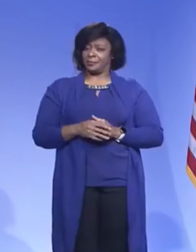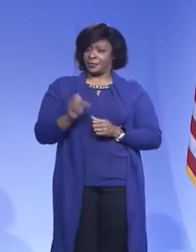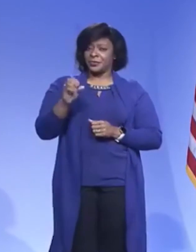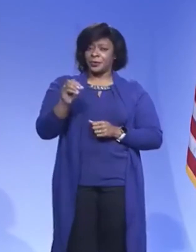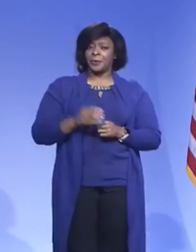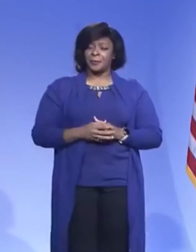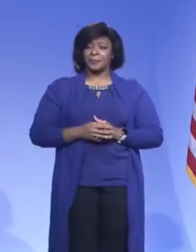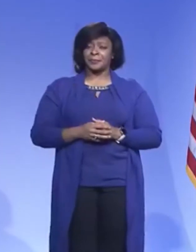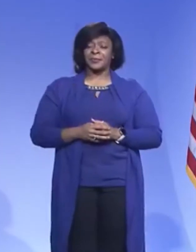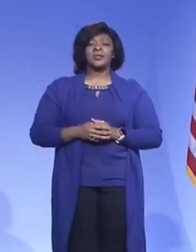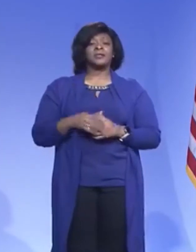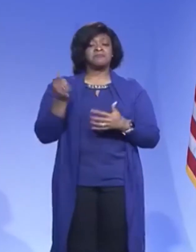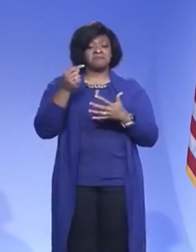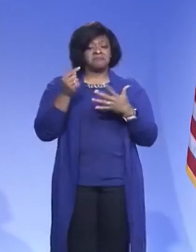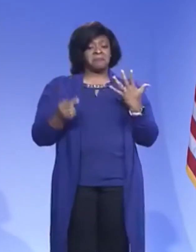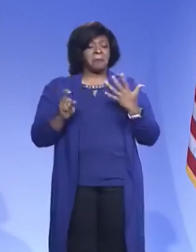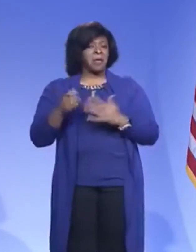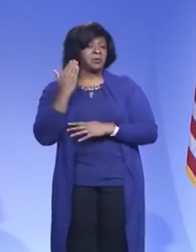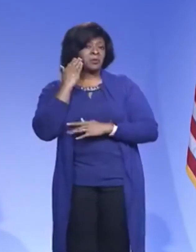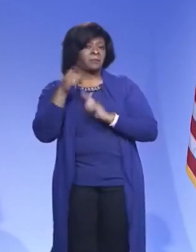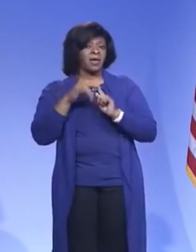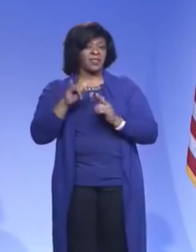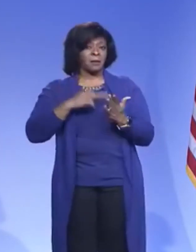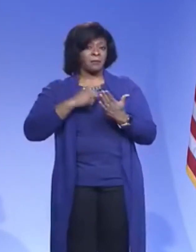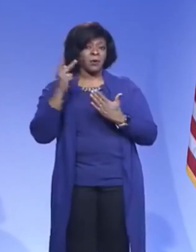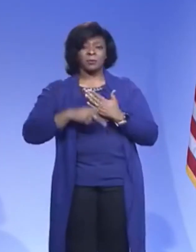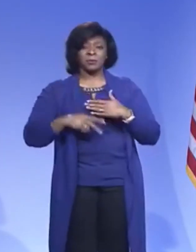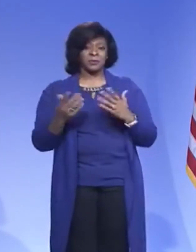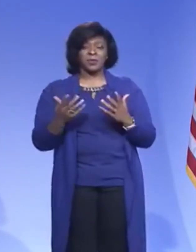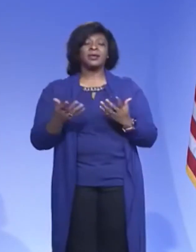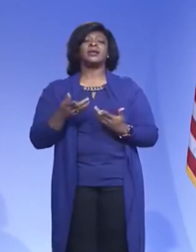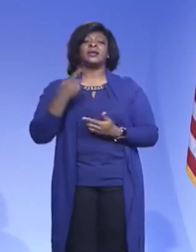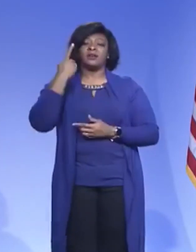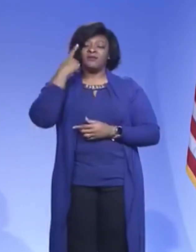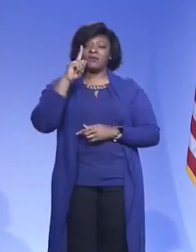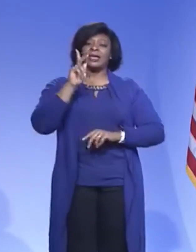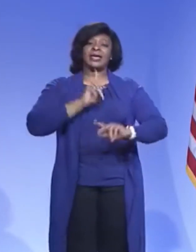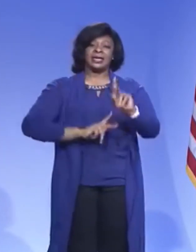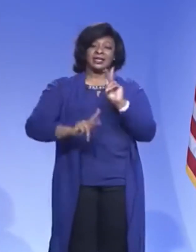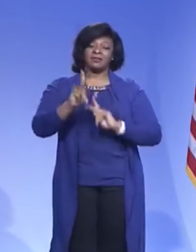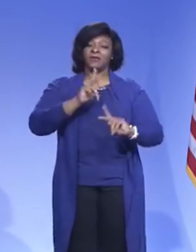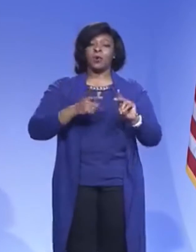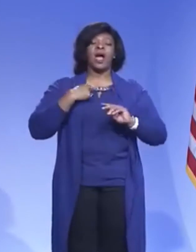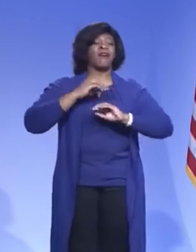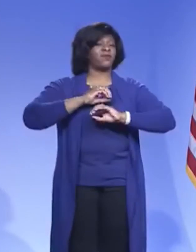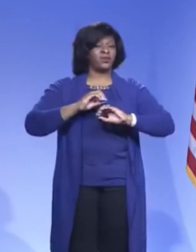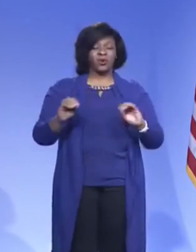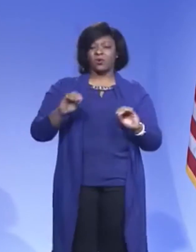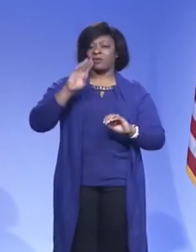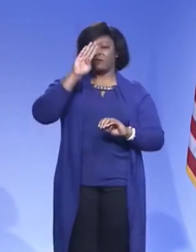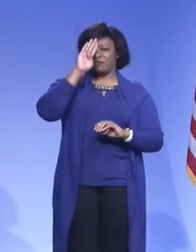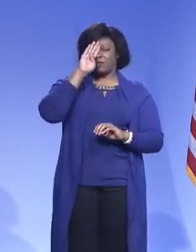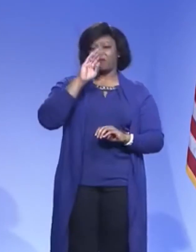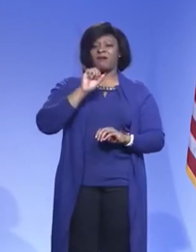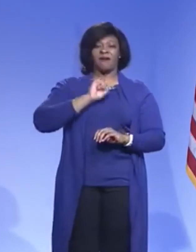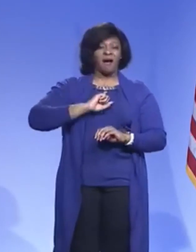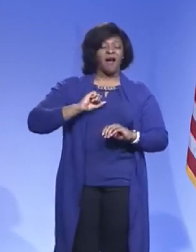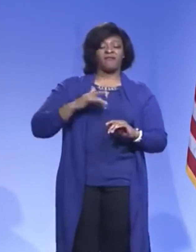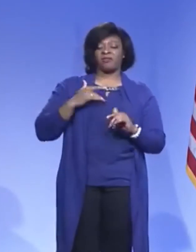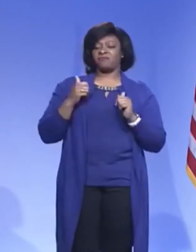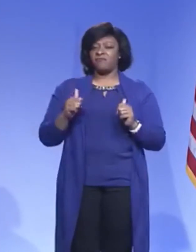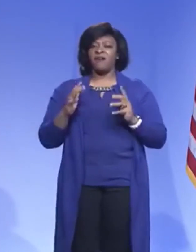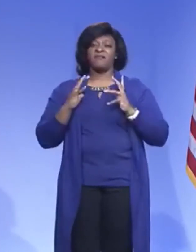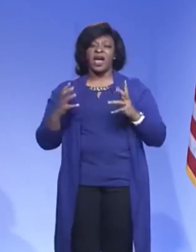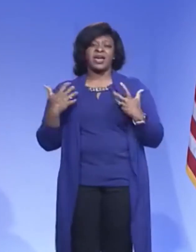a few things that we must know about this program is that it's for individuals who are not having any symptoms. Also,